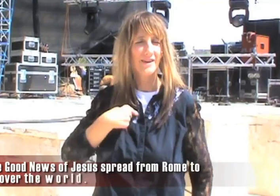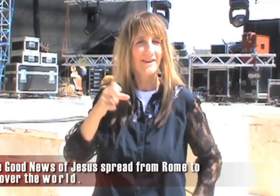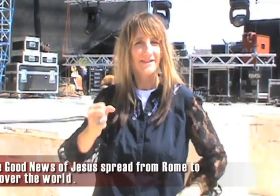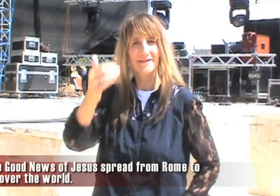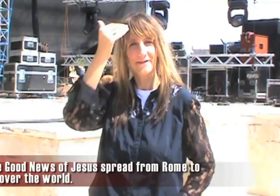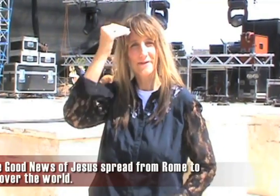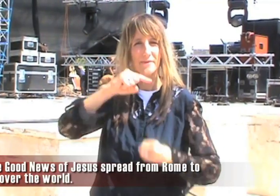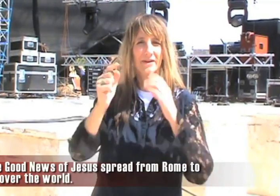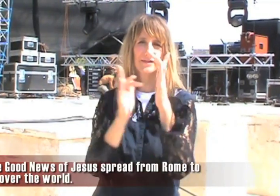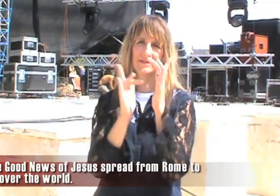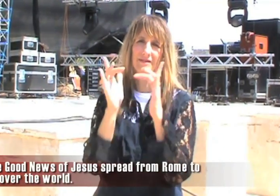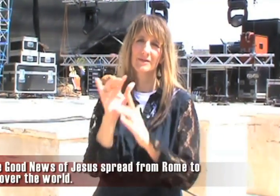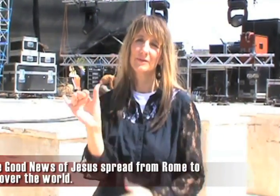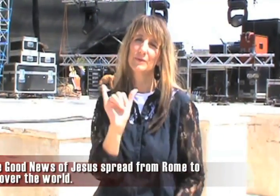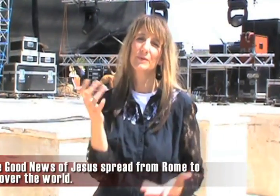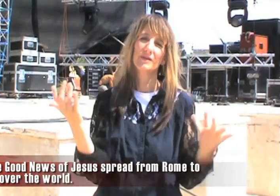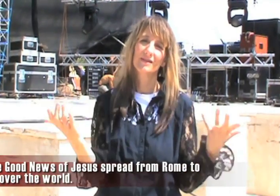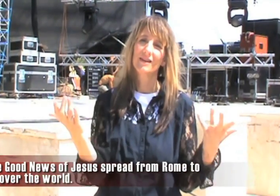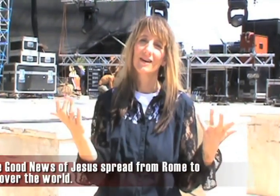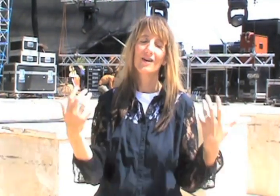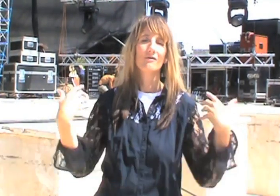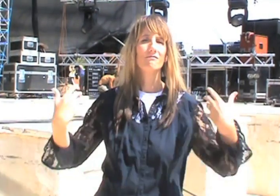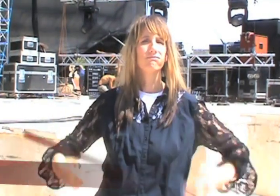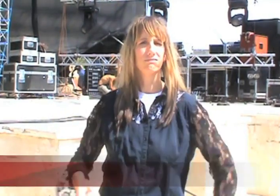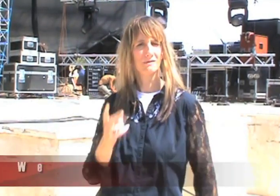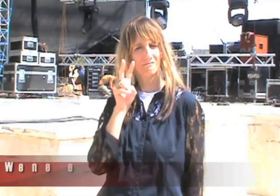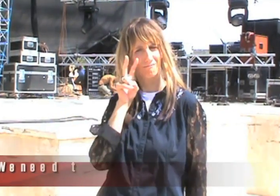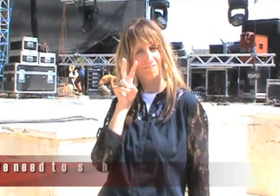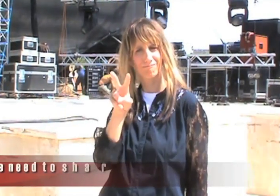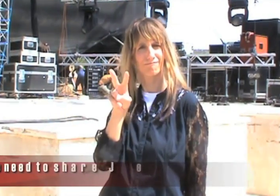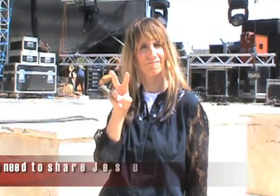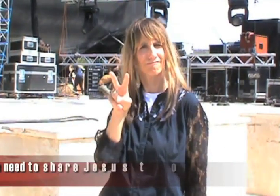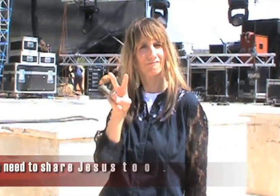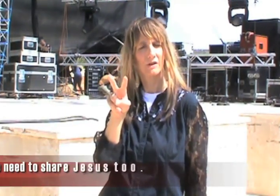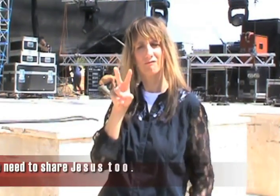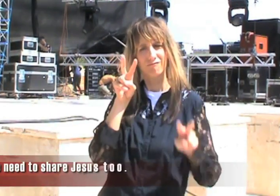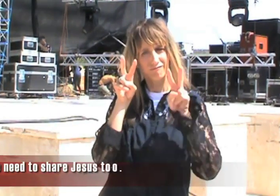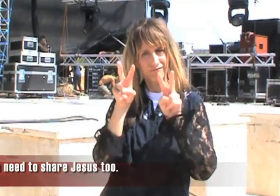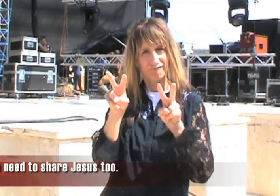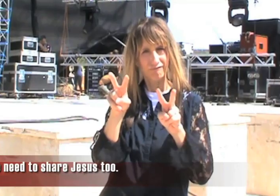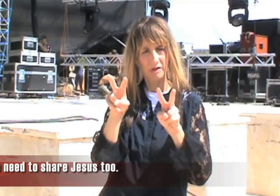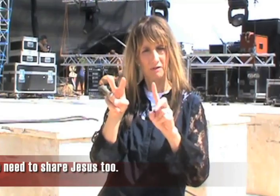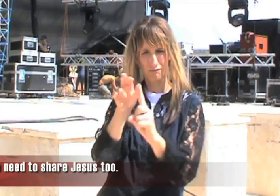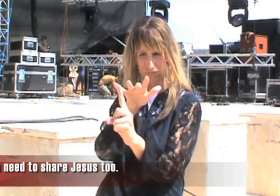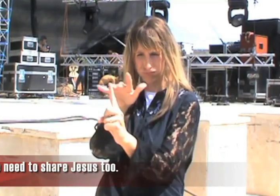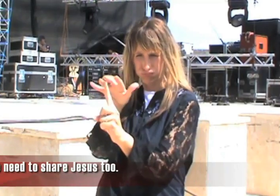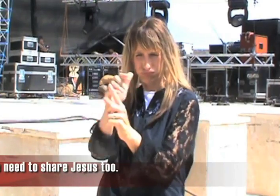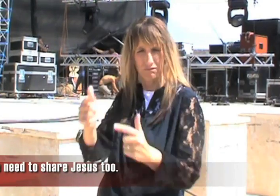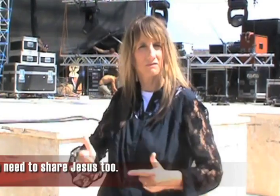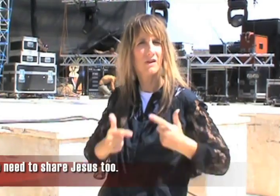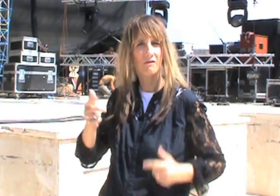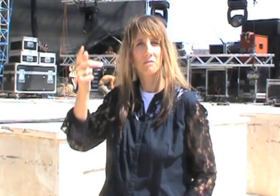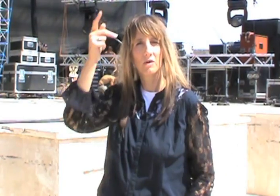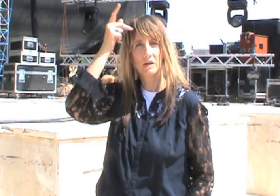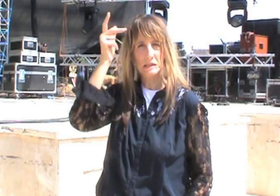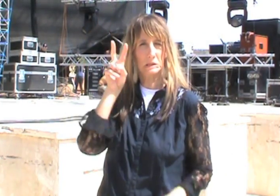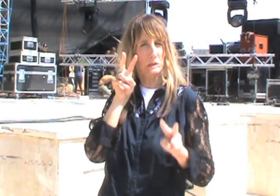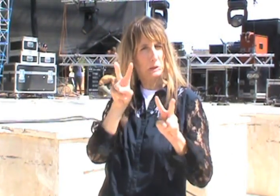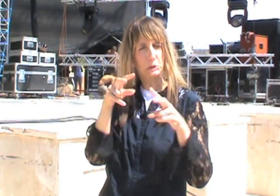the gospel to go all over the world. And now we know Jesus too. We see as we study the life